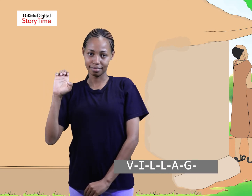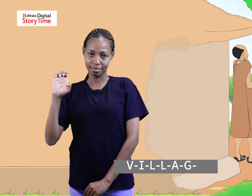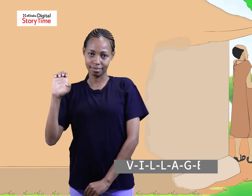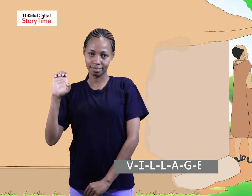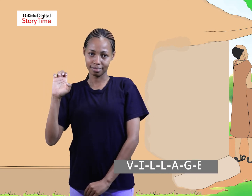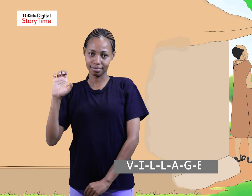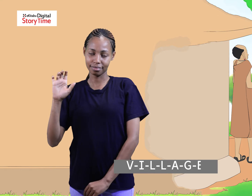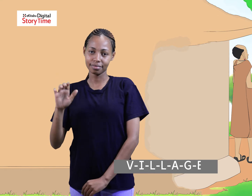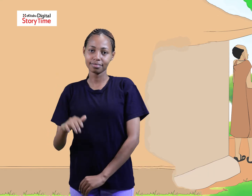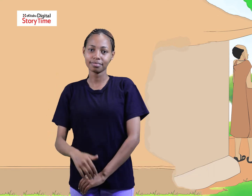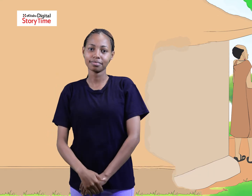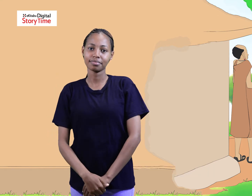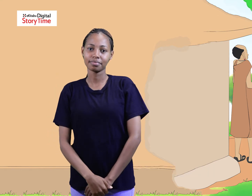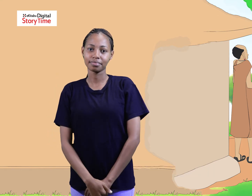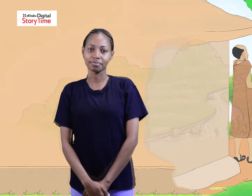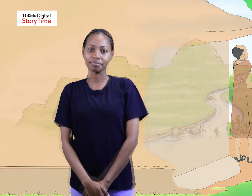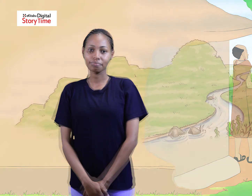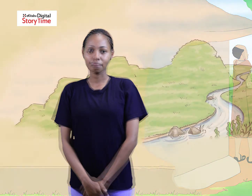-E.